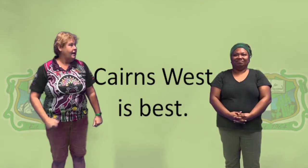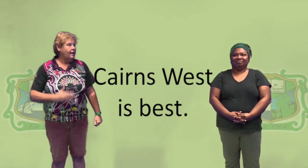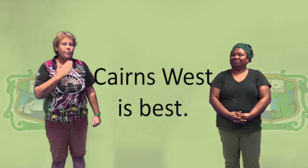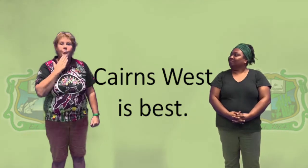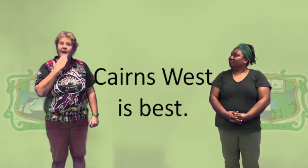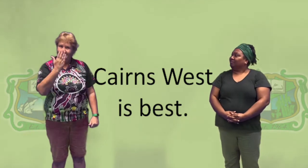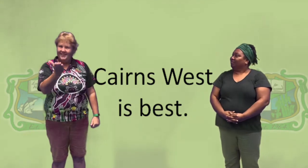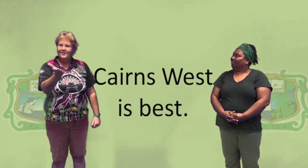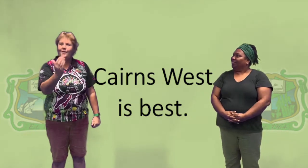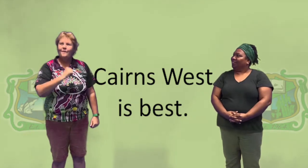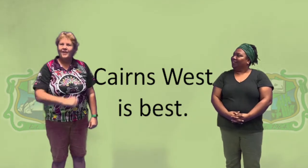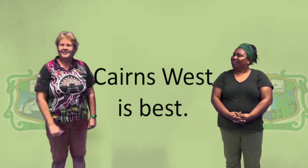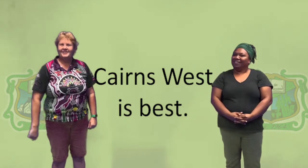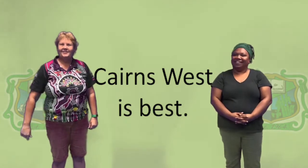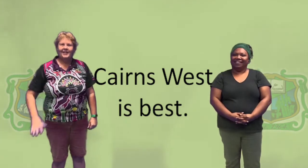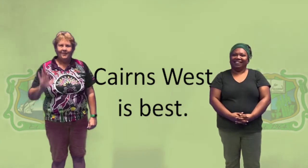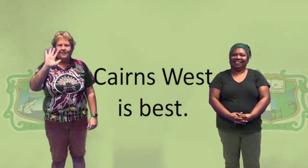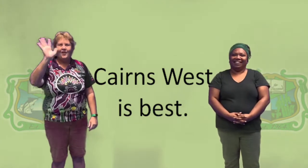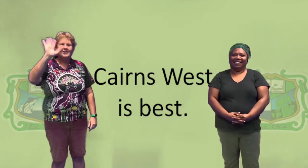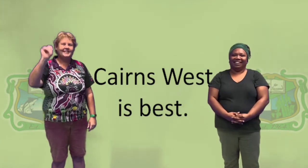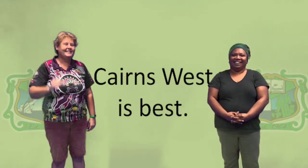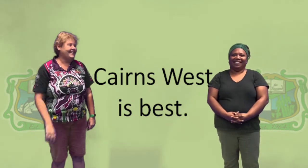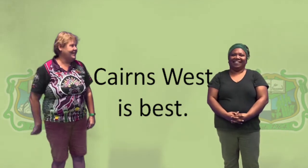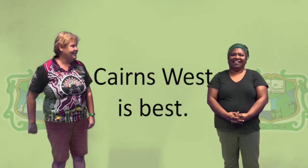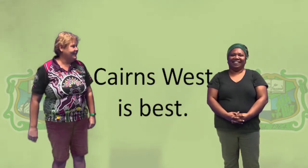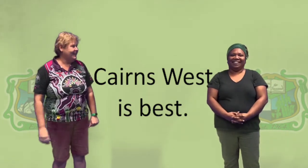Thank you for watching. We look forward to seeing you again.